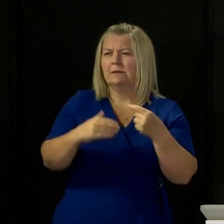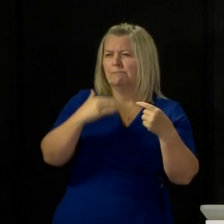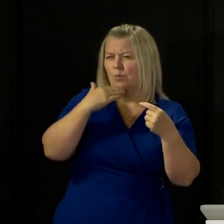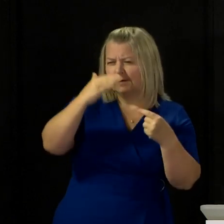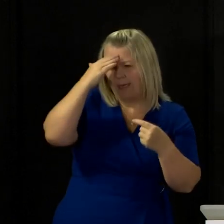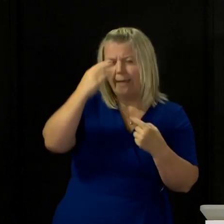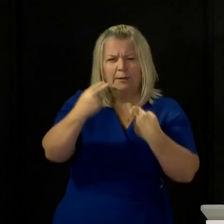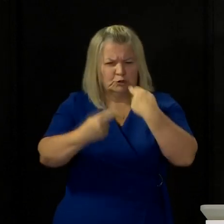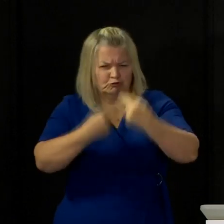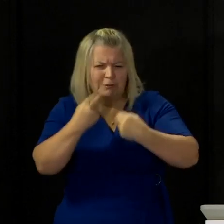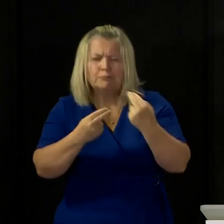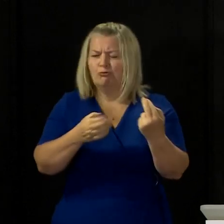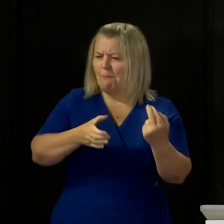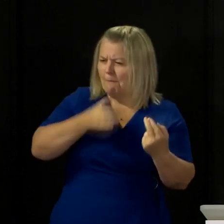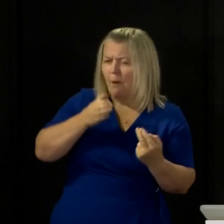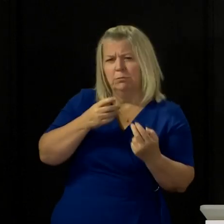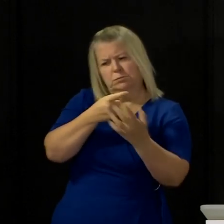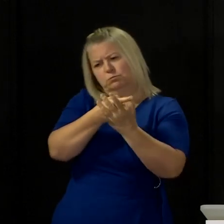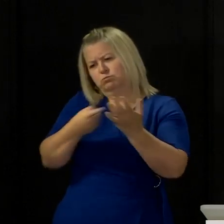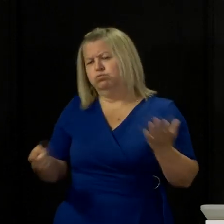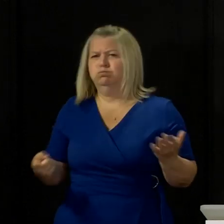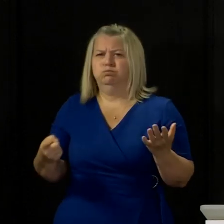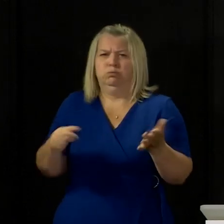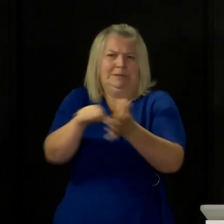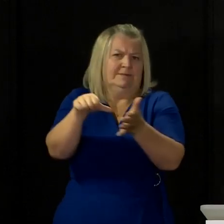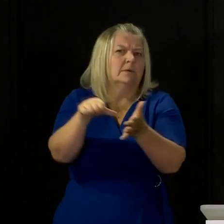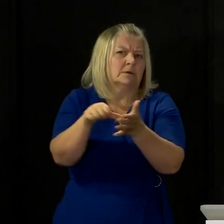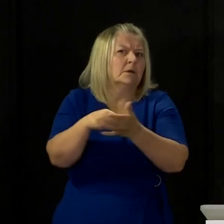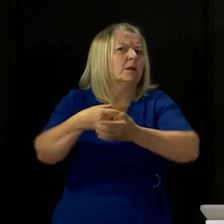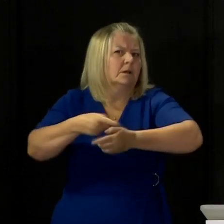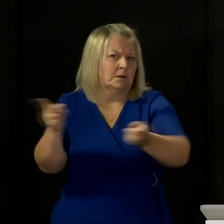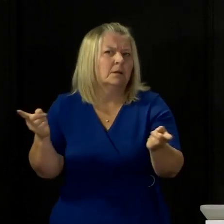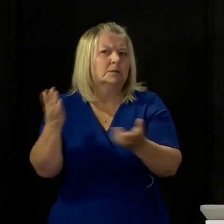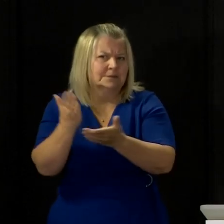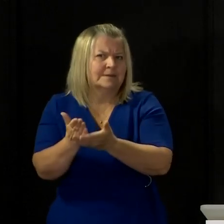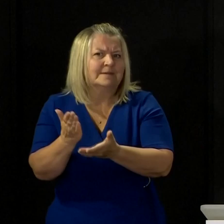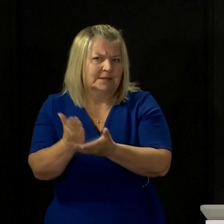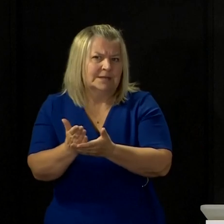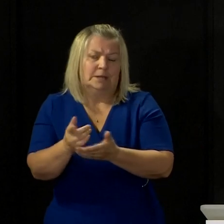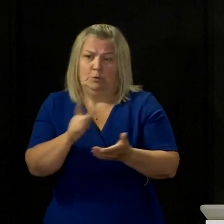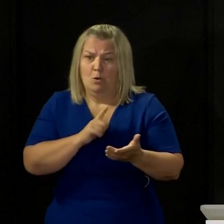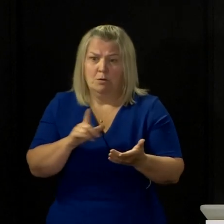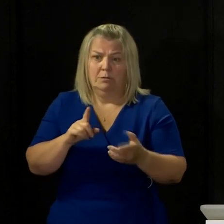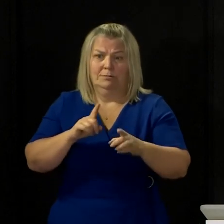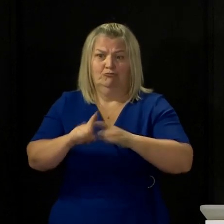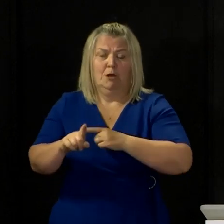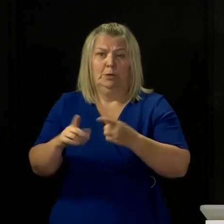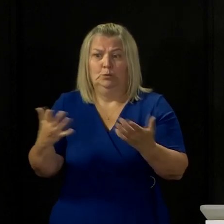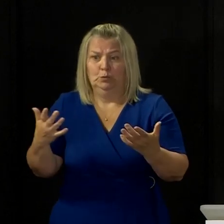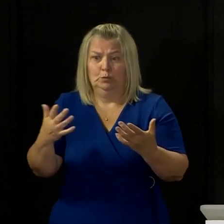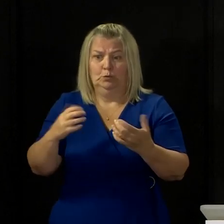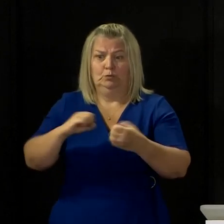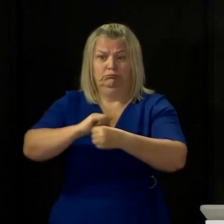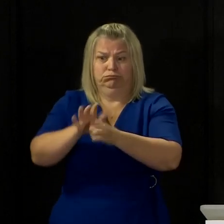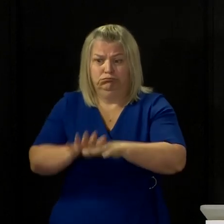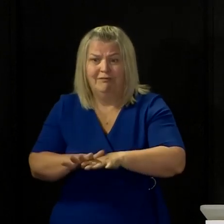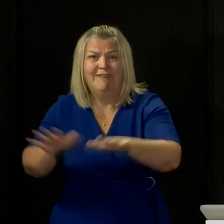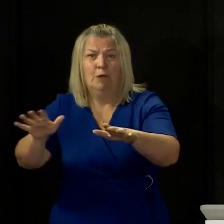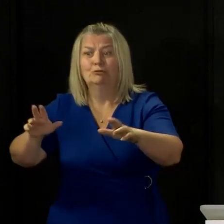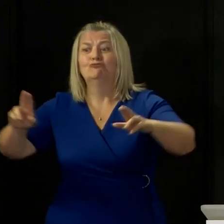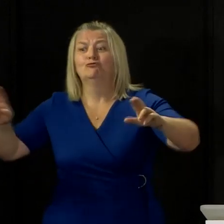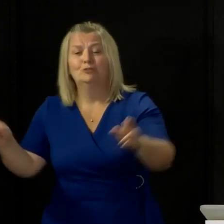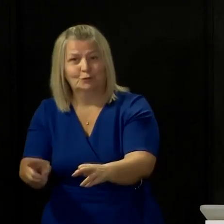have been particularly hard hit and are likely, because of the nature of this virus and the nature of the steps we have to take to tackle it, to be hit for longer than